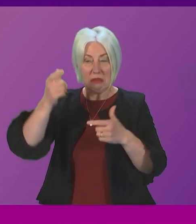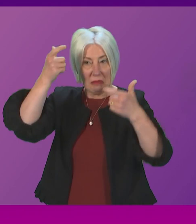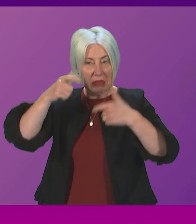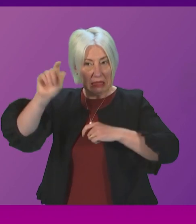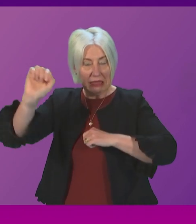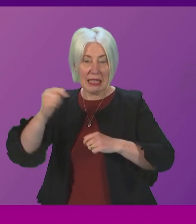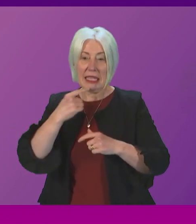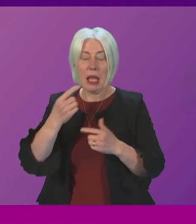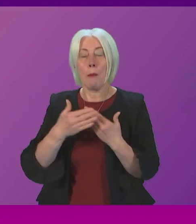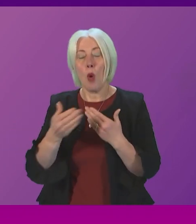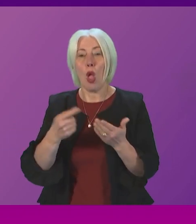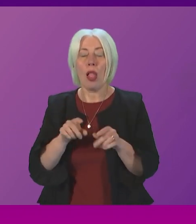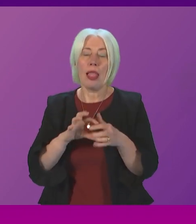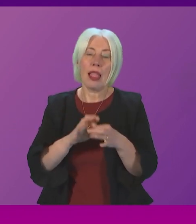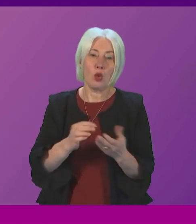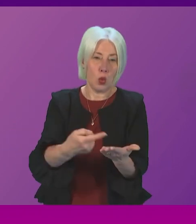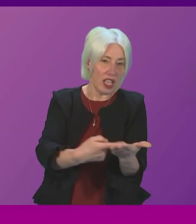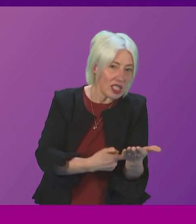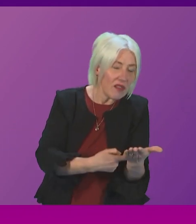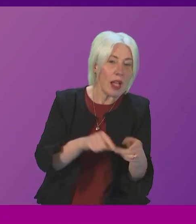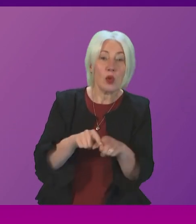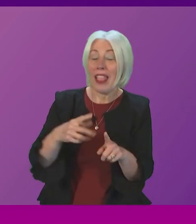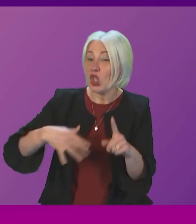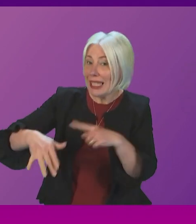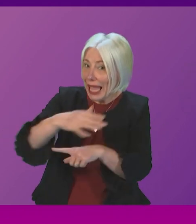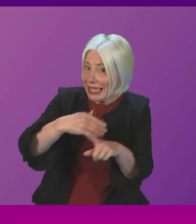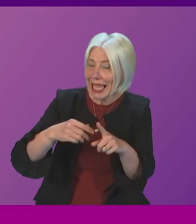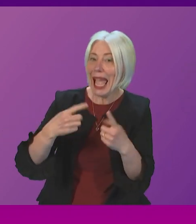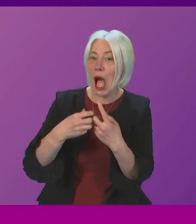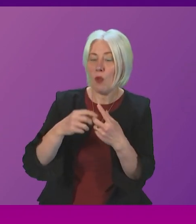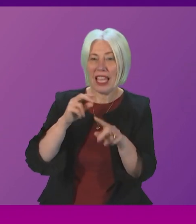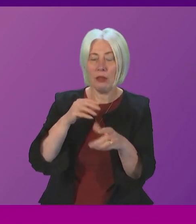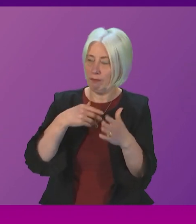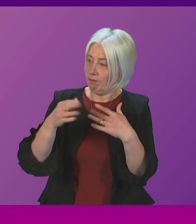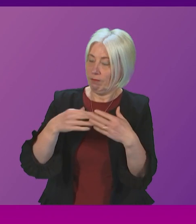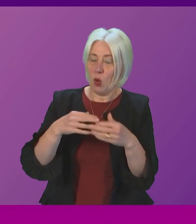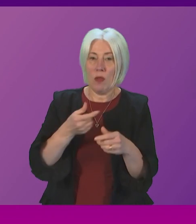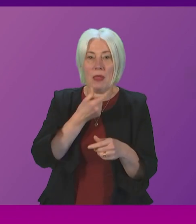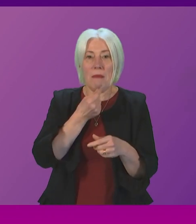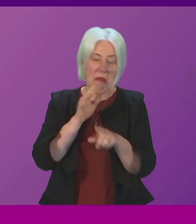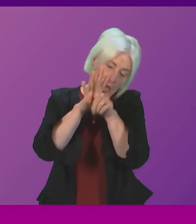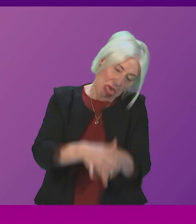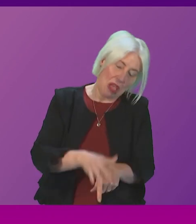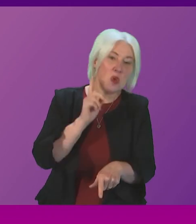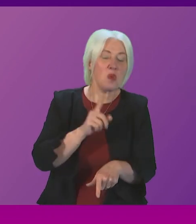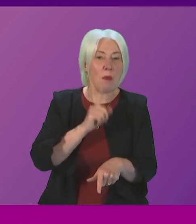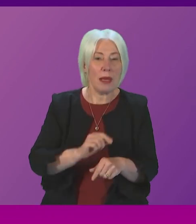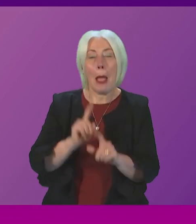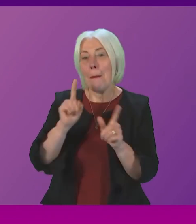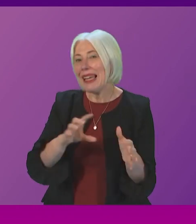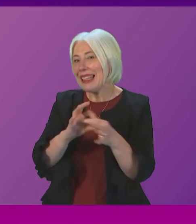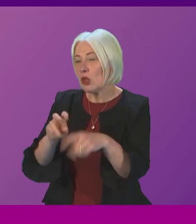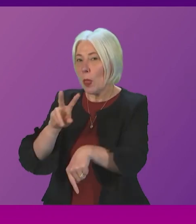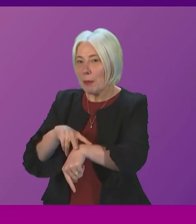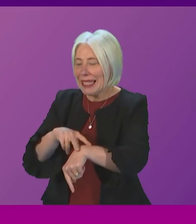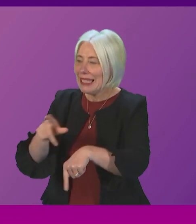both legislatively and as a society in tackling misogyny in terms of the police in relation to